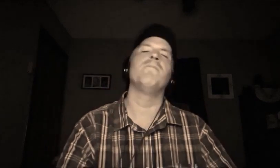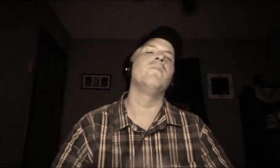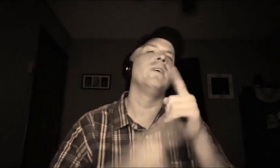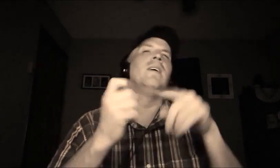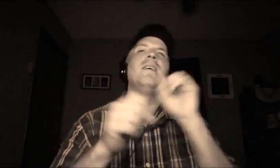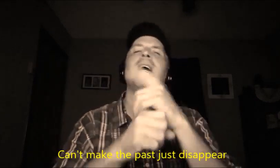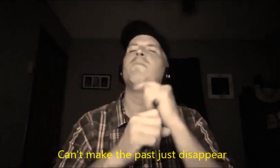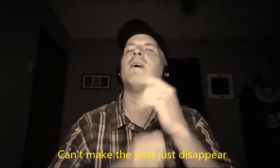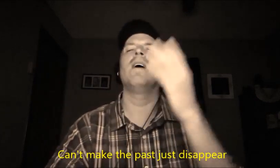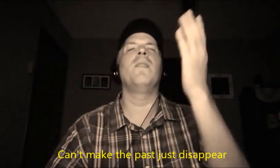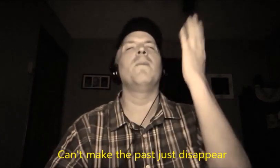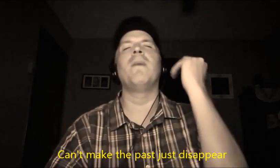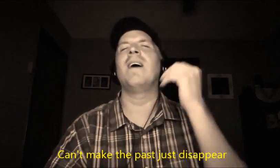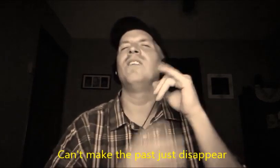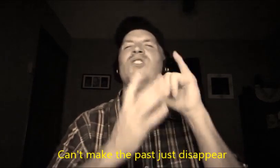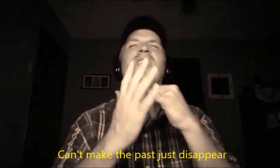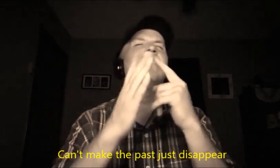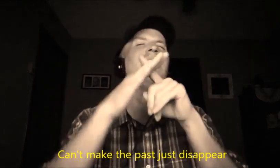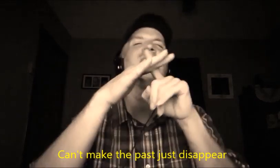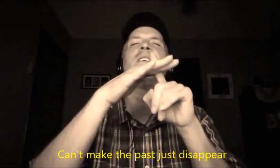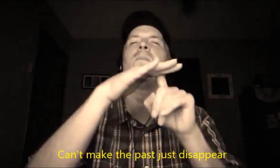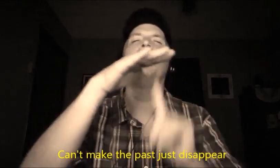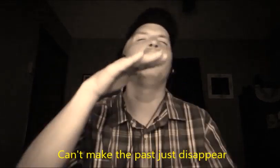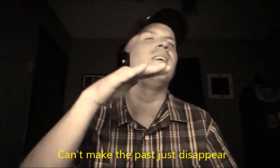Can't make the past just disappear